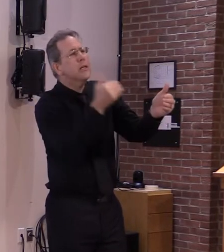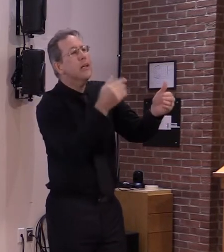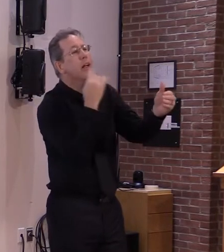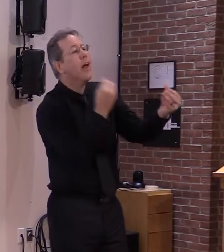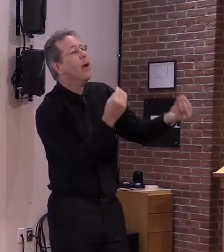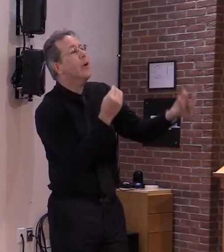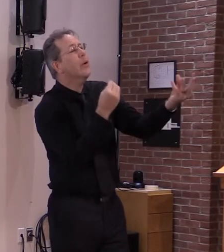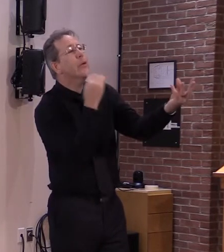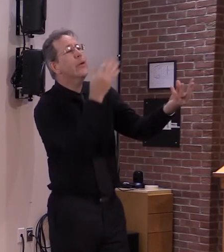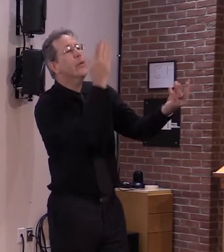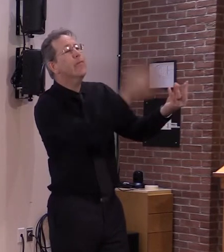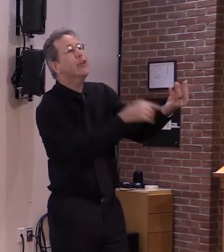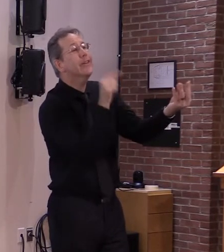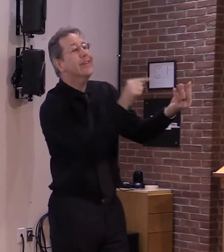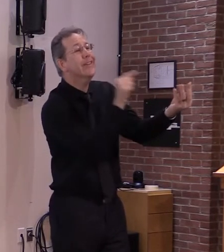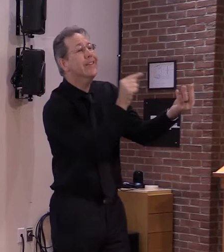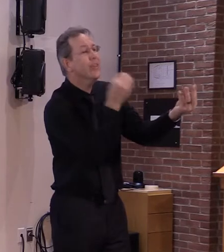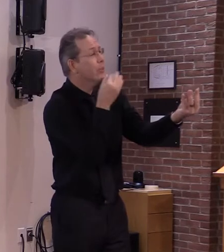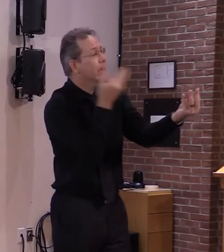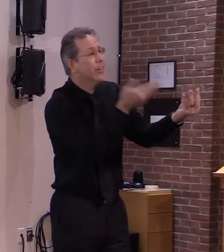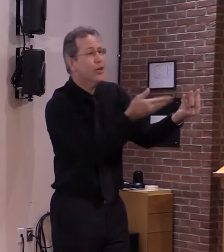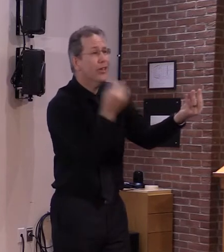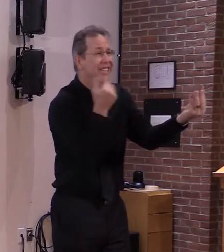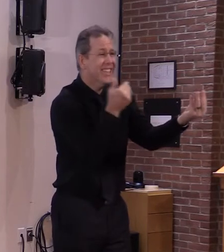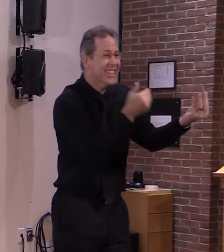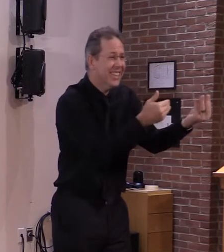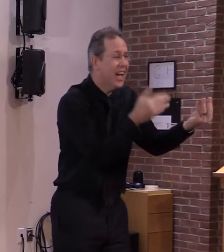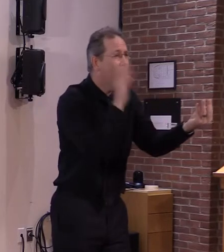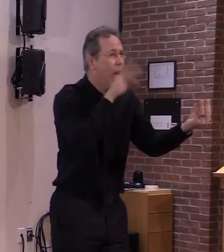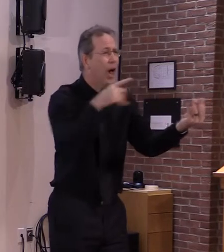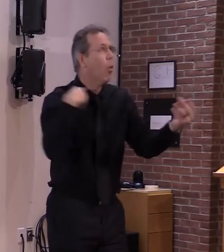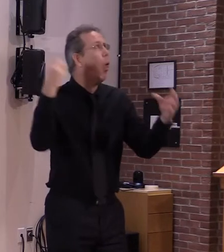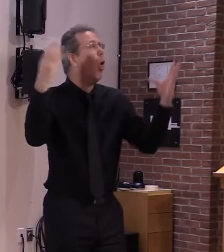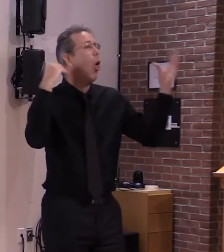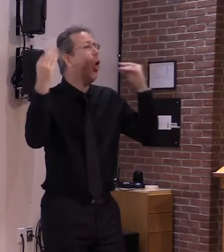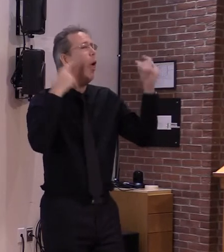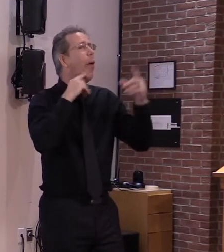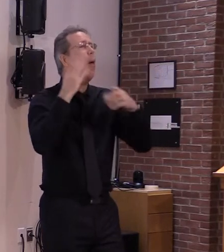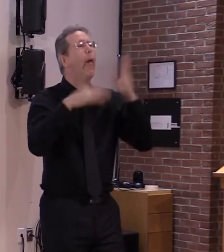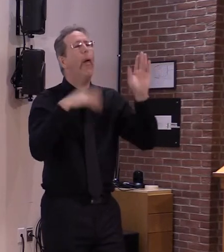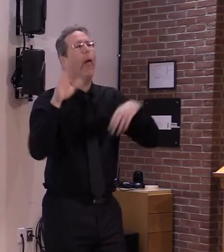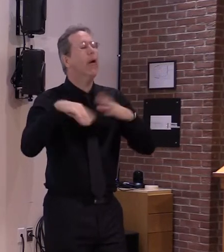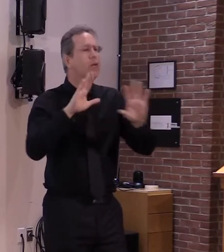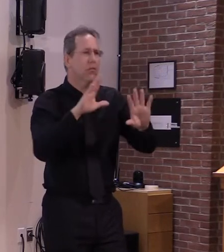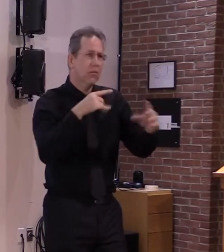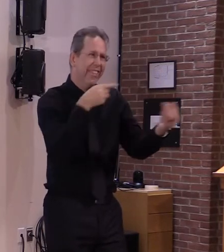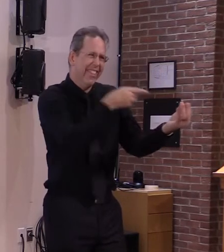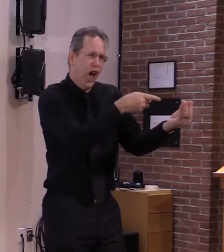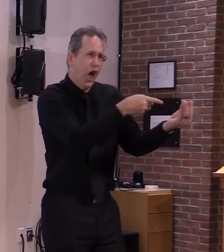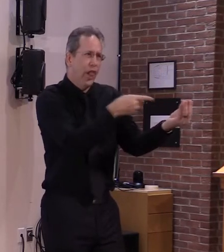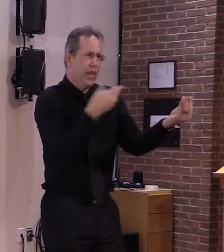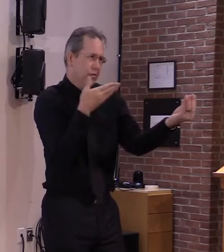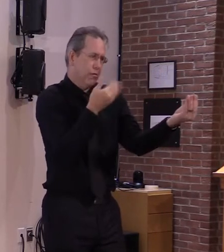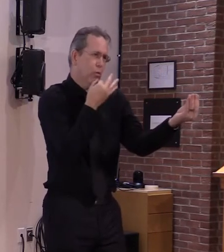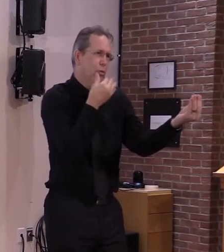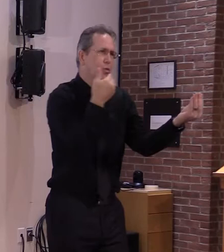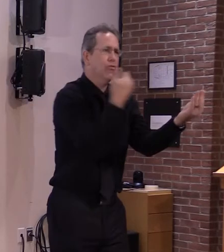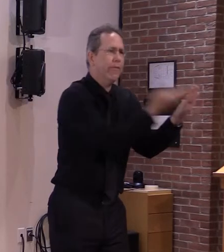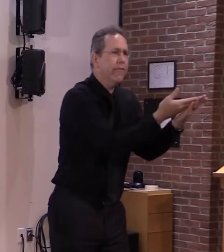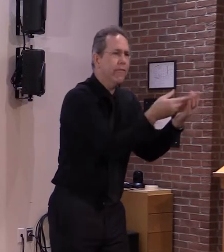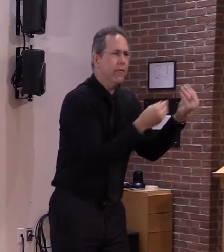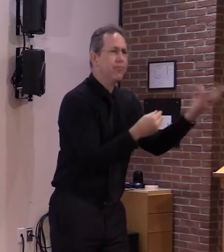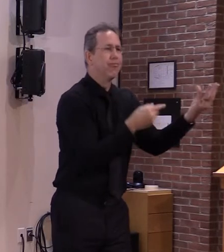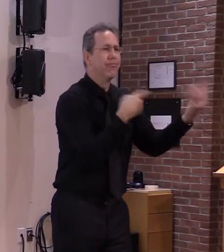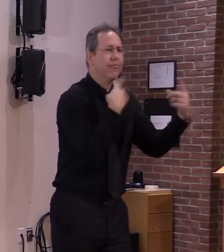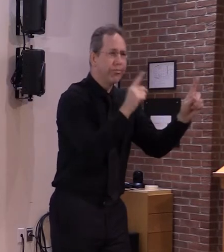everyone hope because I know we will get through this one thing I've always appreciated about